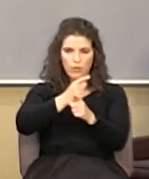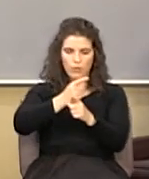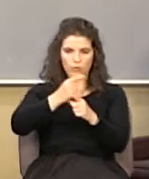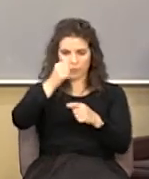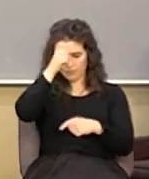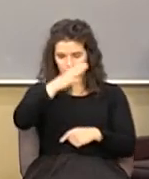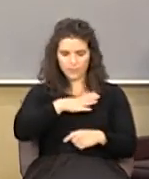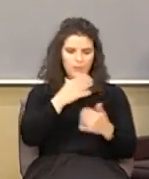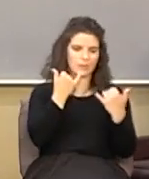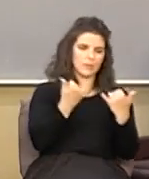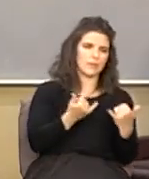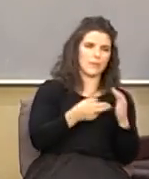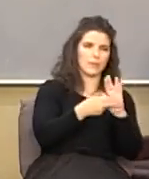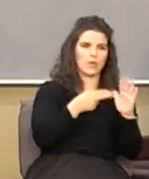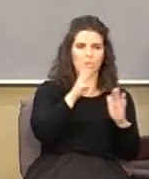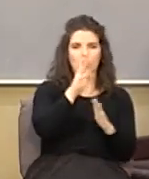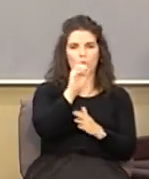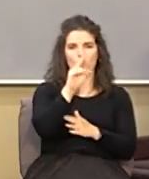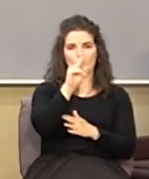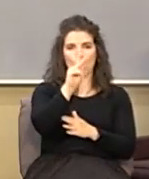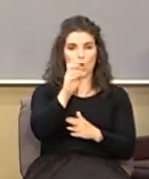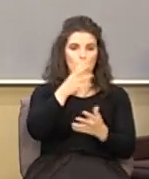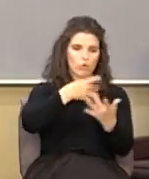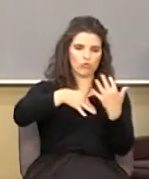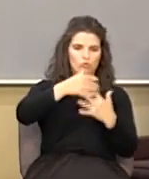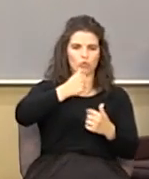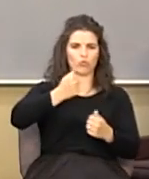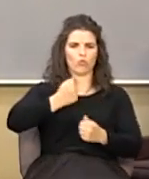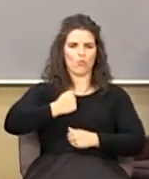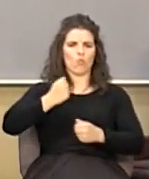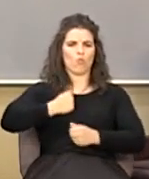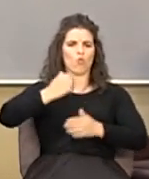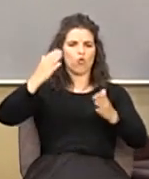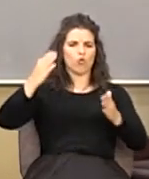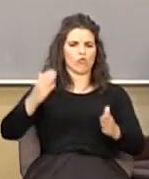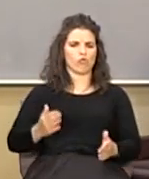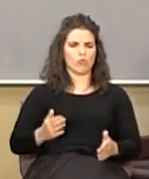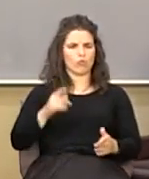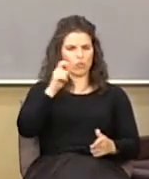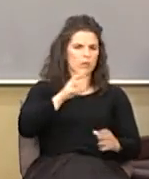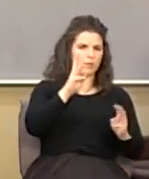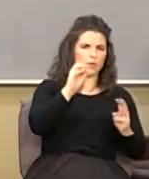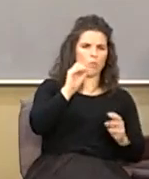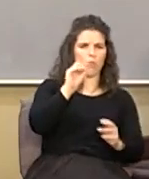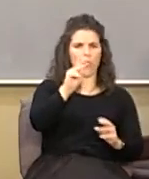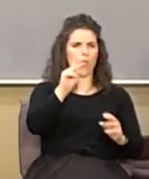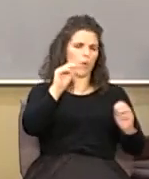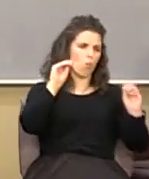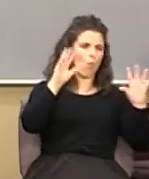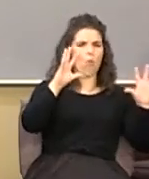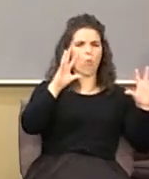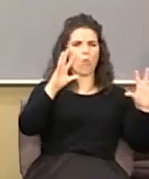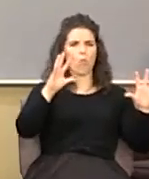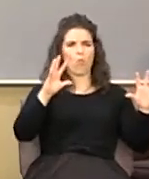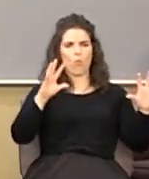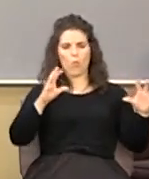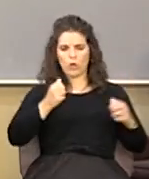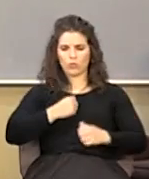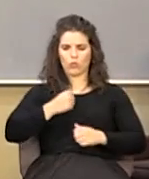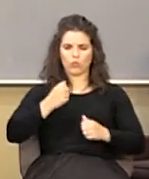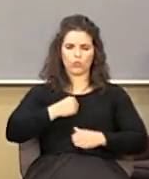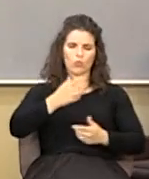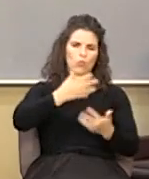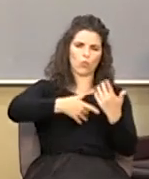being being woke to becoming a social warrior that's the popular term today you got to be woke and you got to be a social warrior